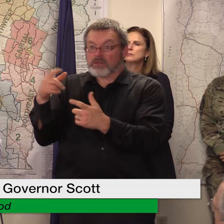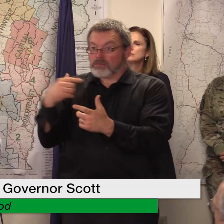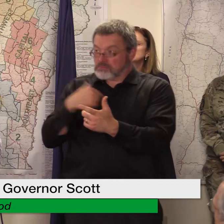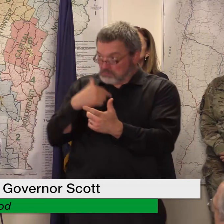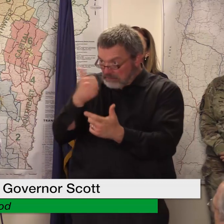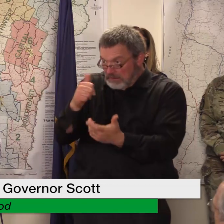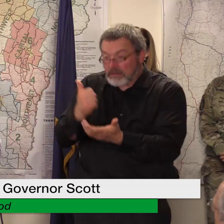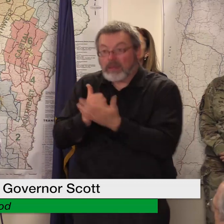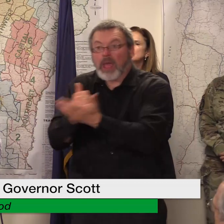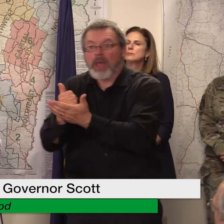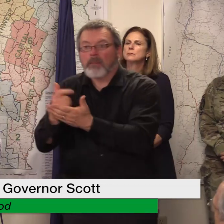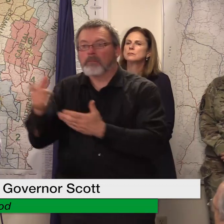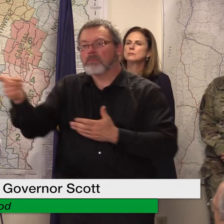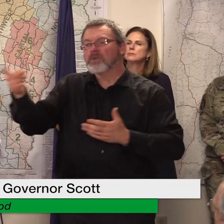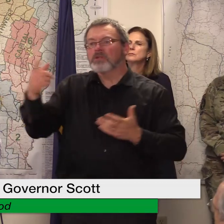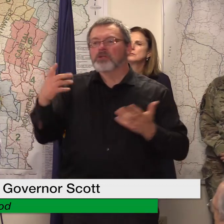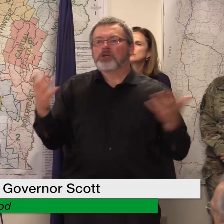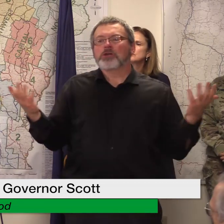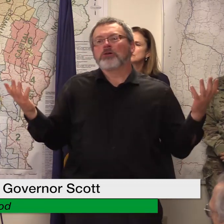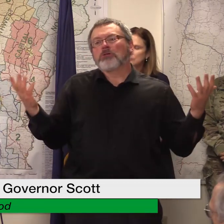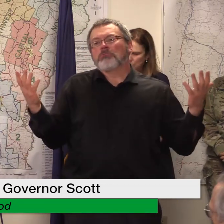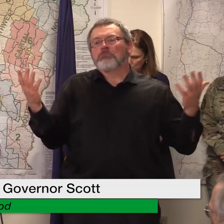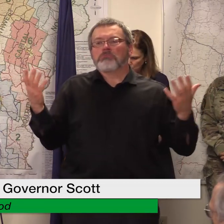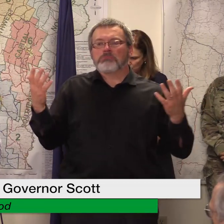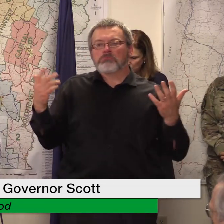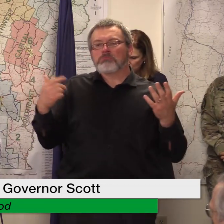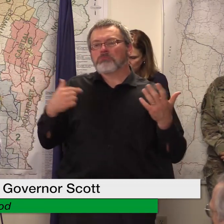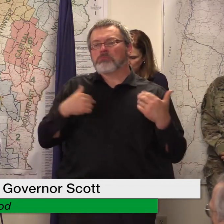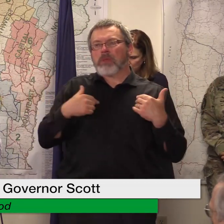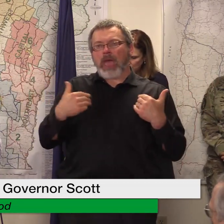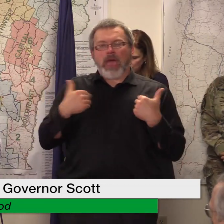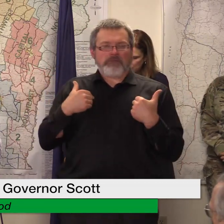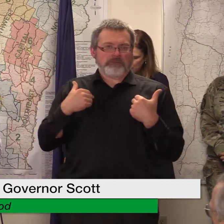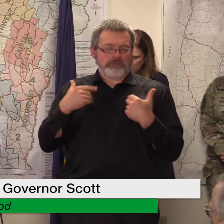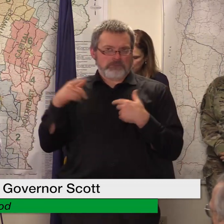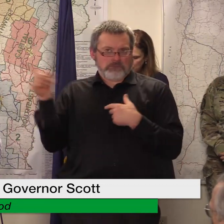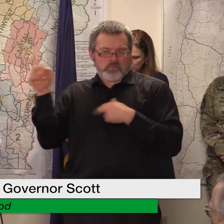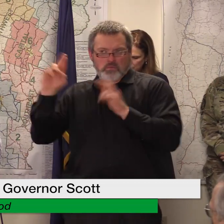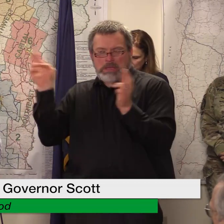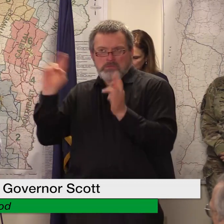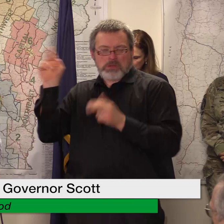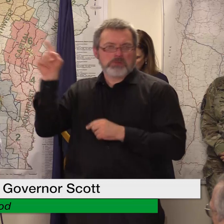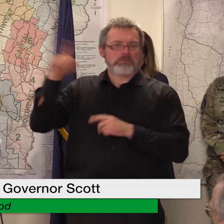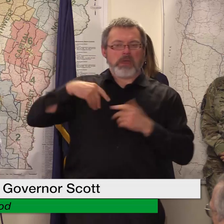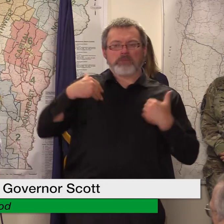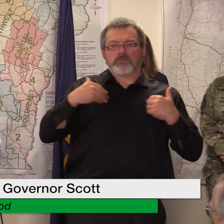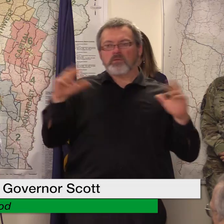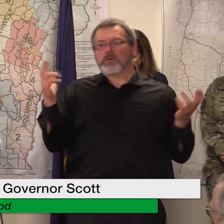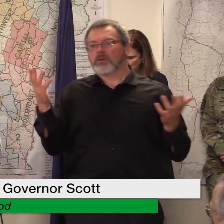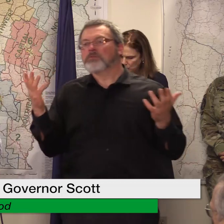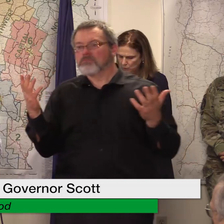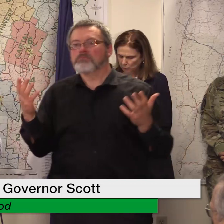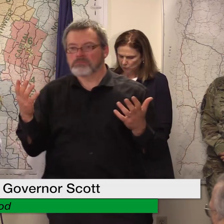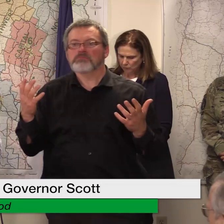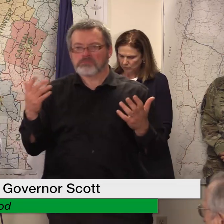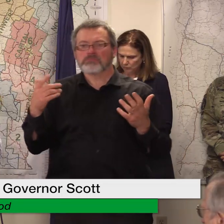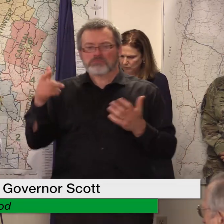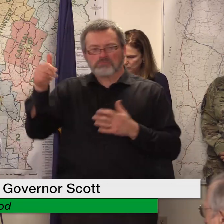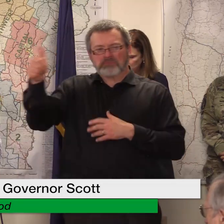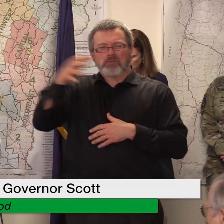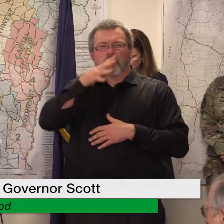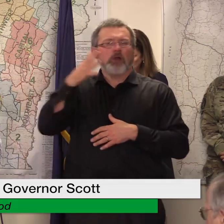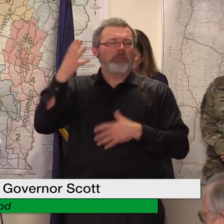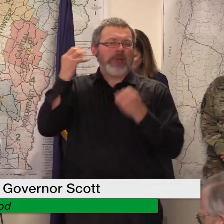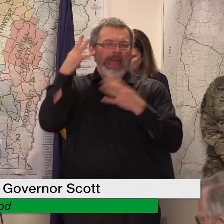help with that and he was confident that his network of people that he's been working with over the years and his own experience he'd be okay